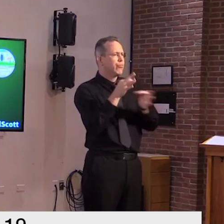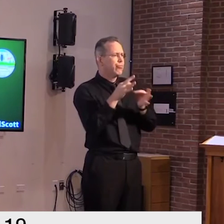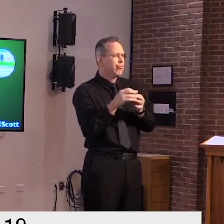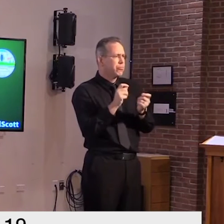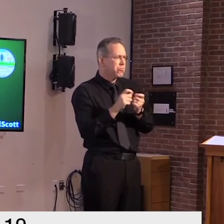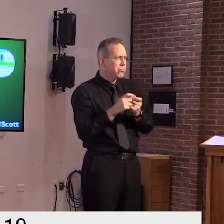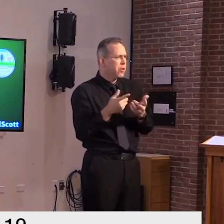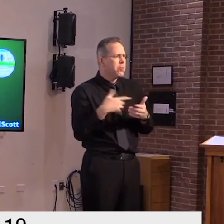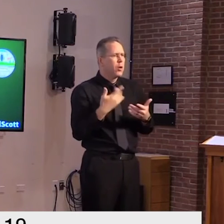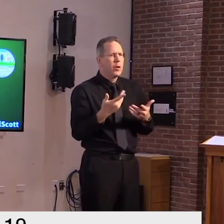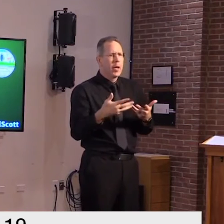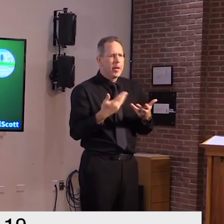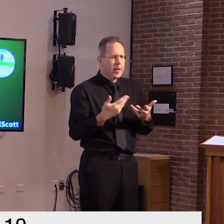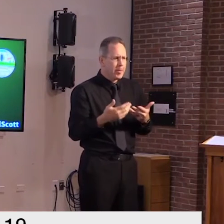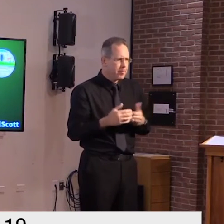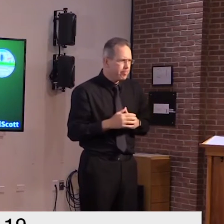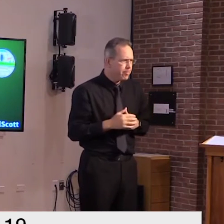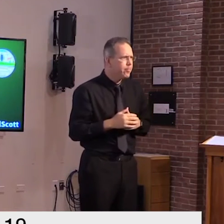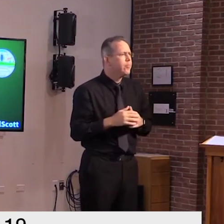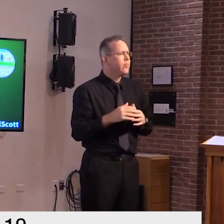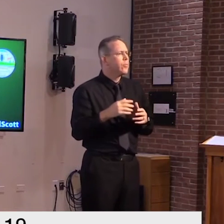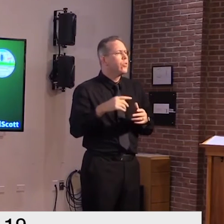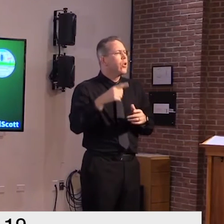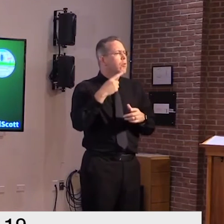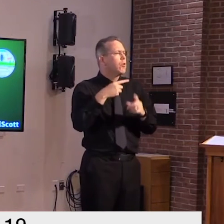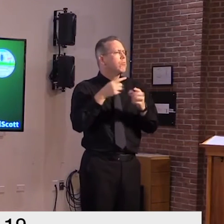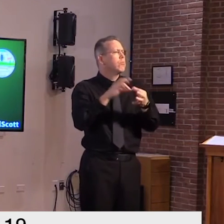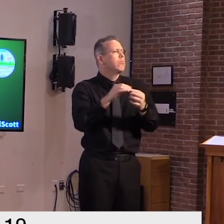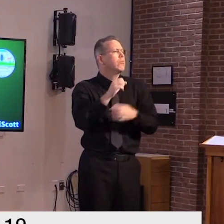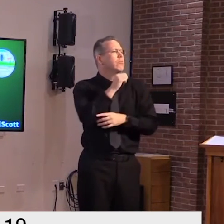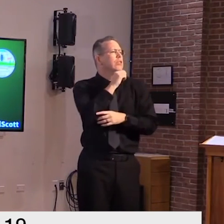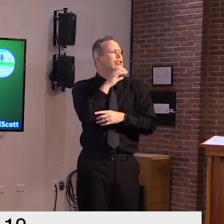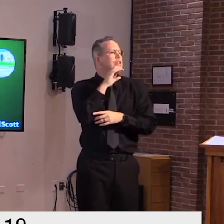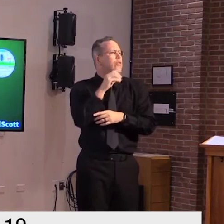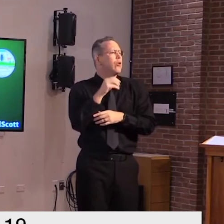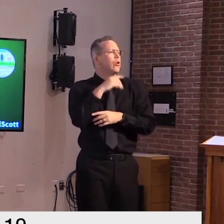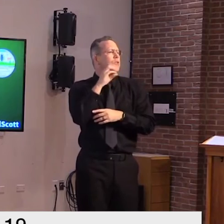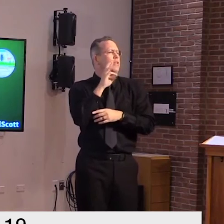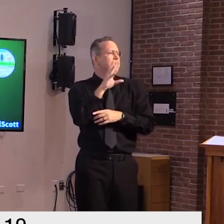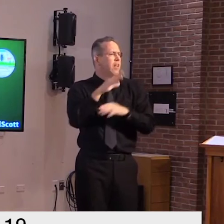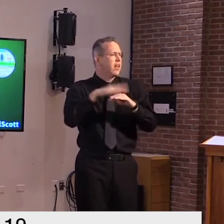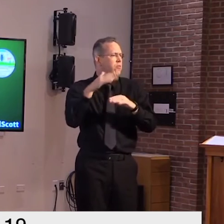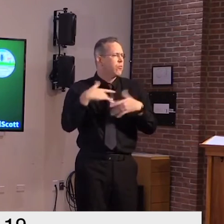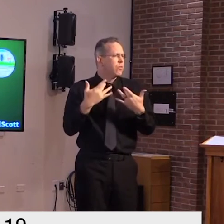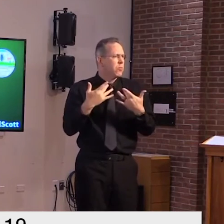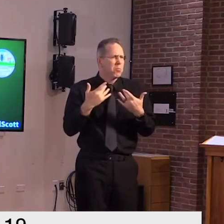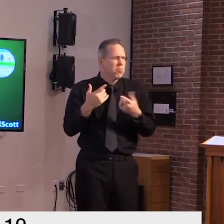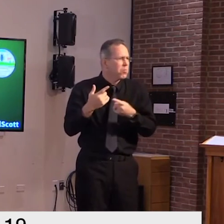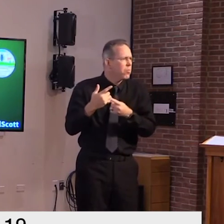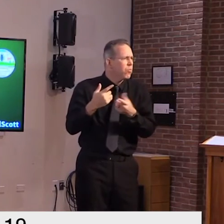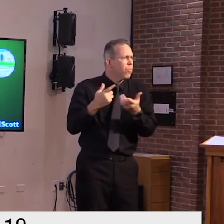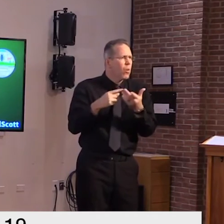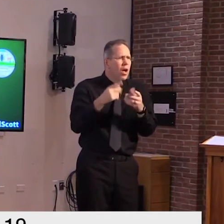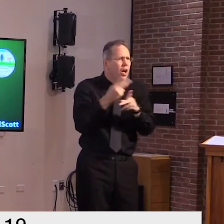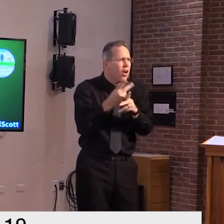those vermonters 65 plus and some of the precautions they should be taking